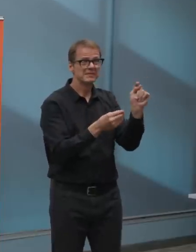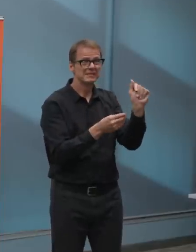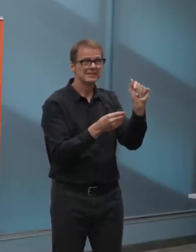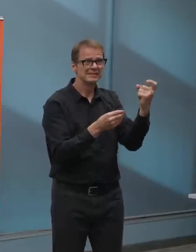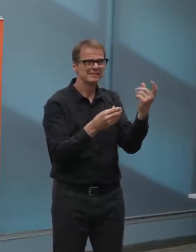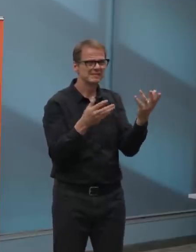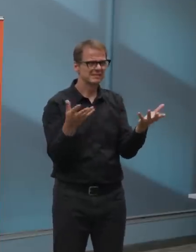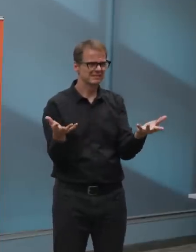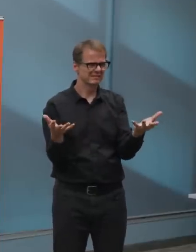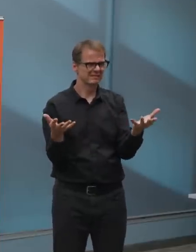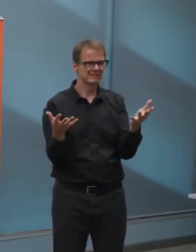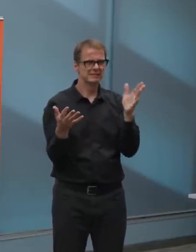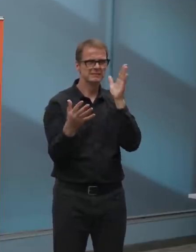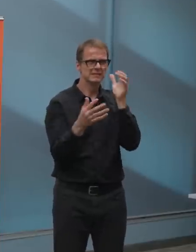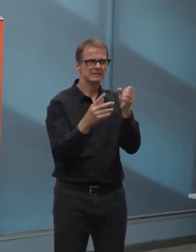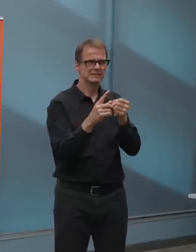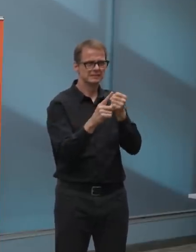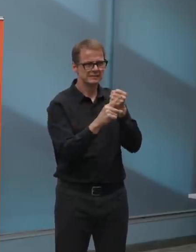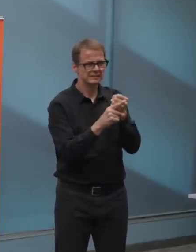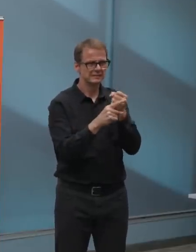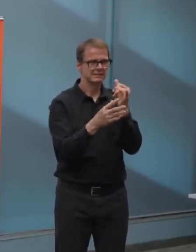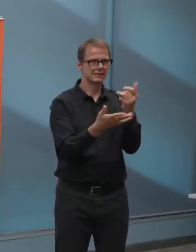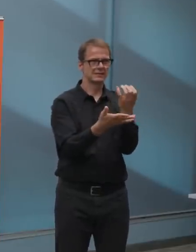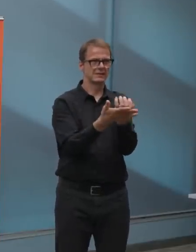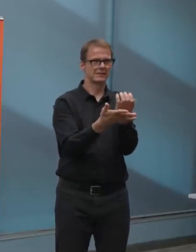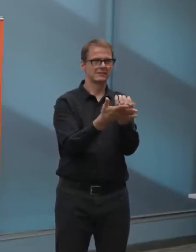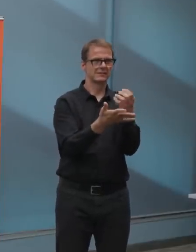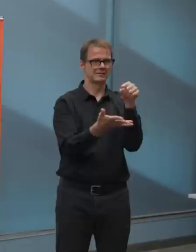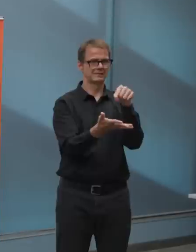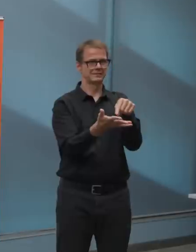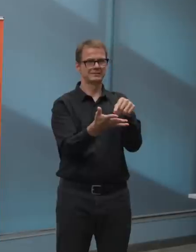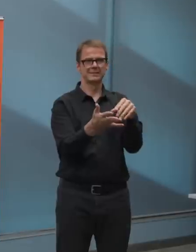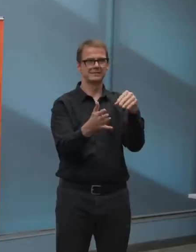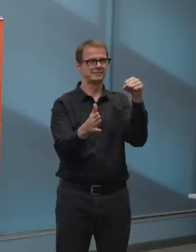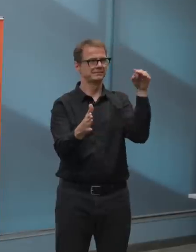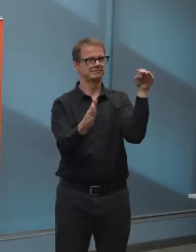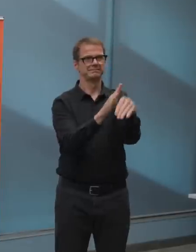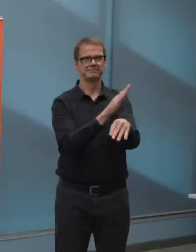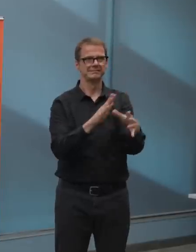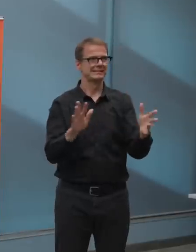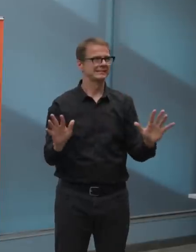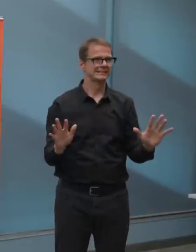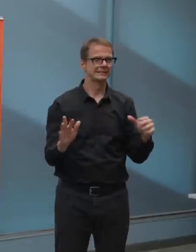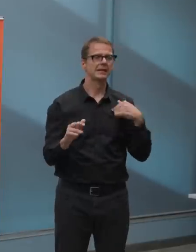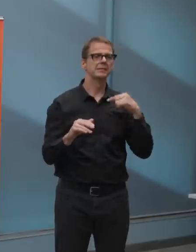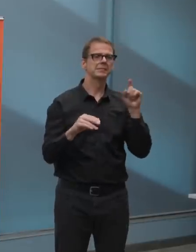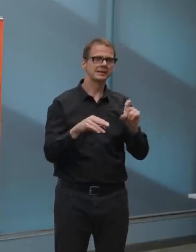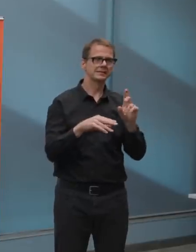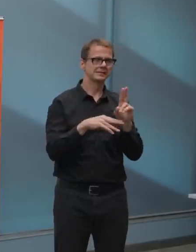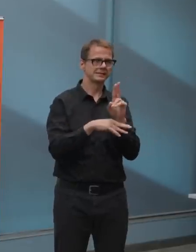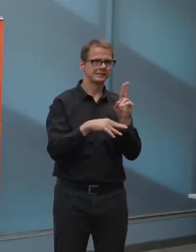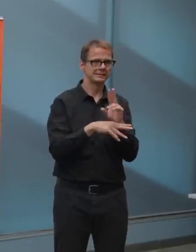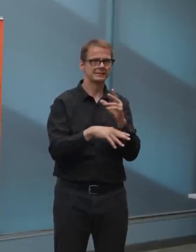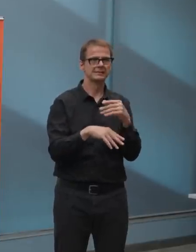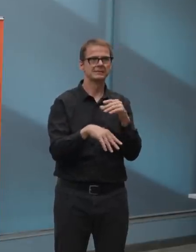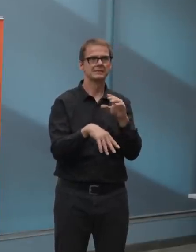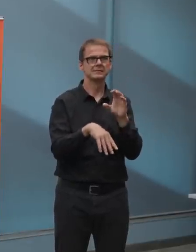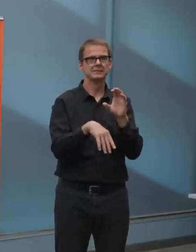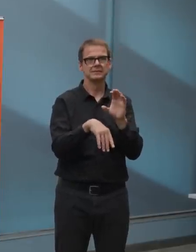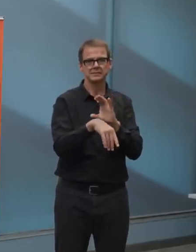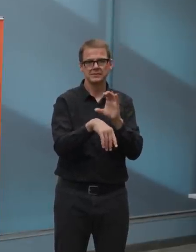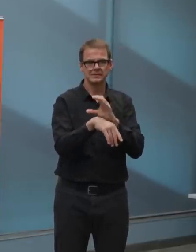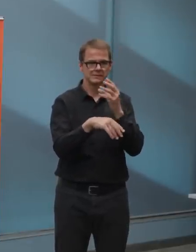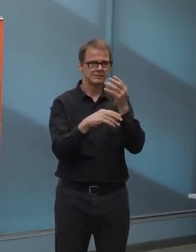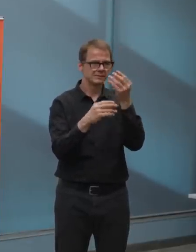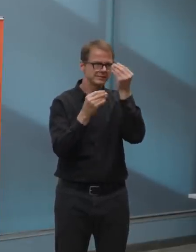just need the data modeled out over, uh, uh, the short-term and medium-term and long-term issues we have with transit so that we can